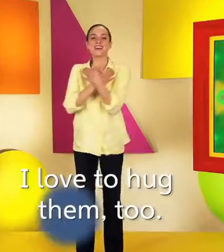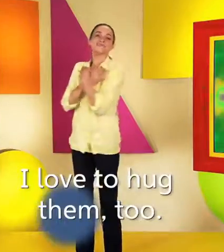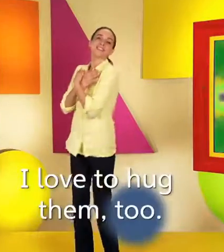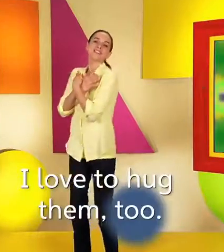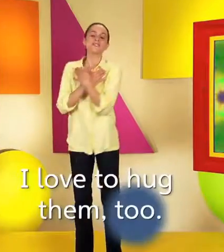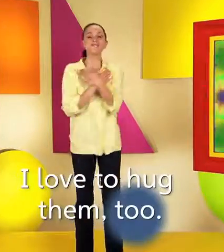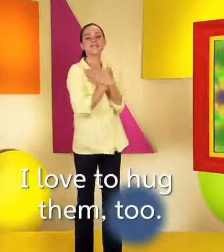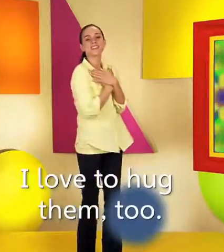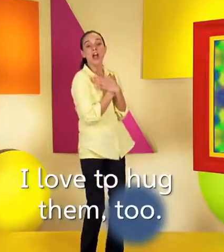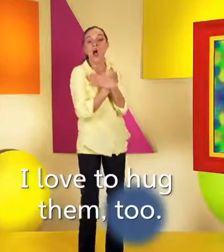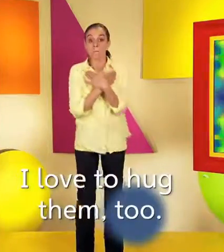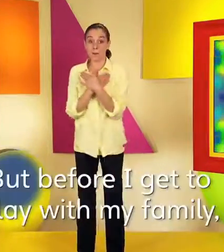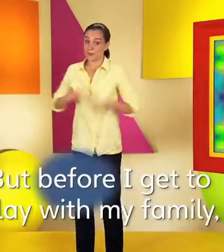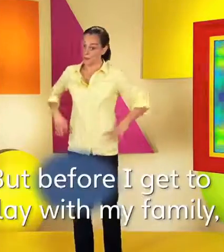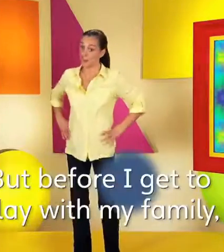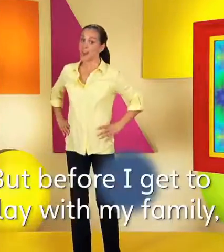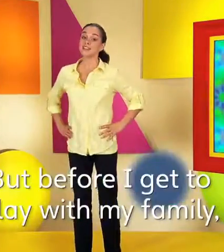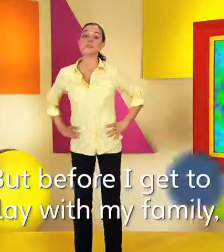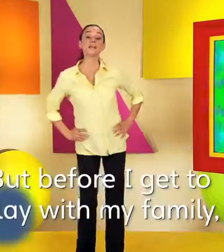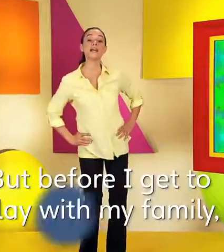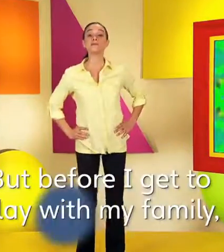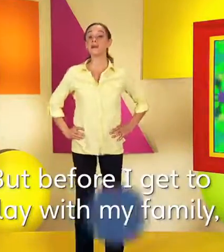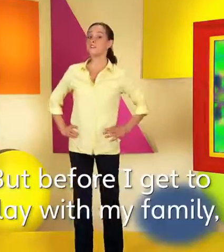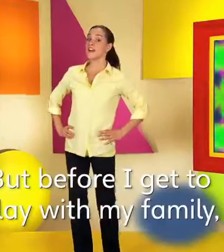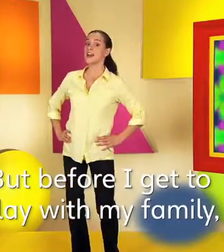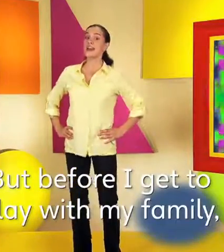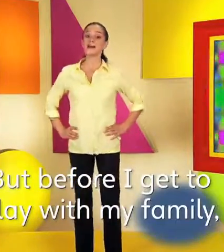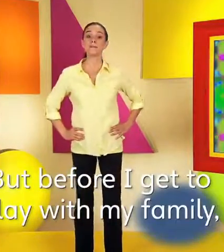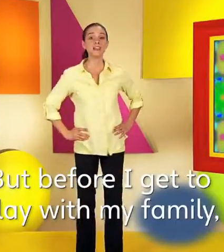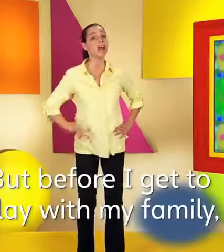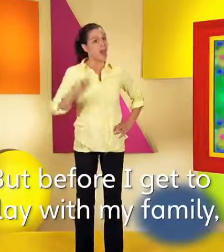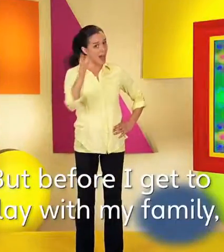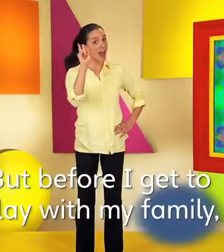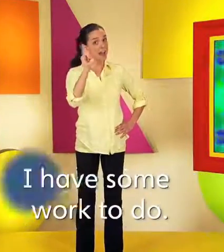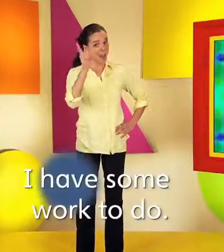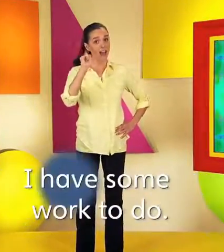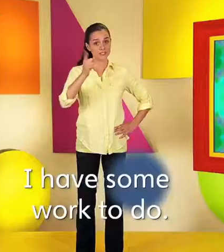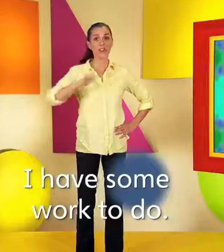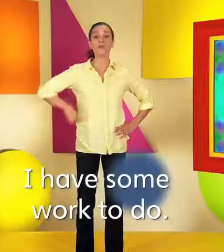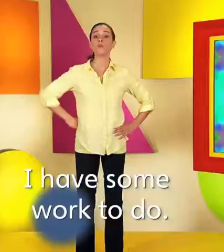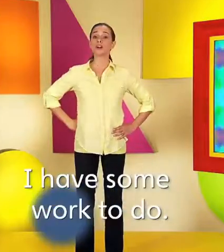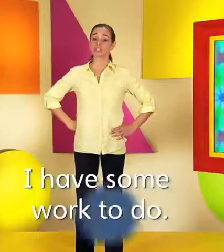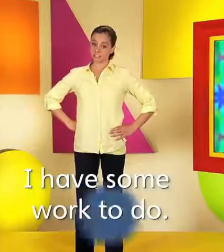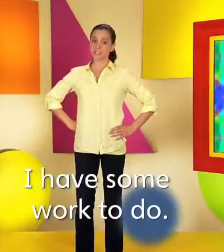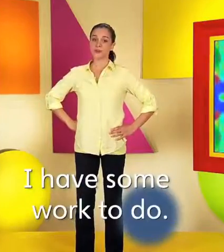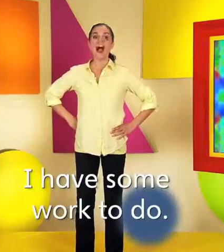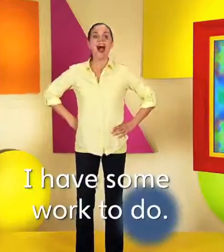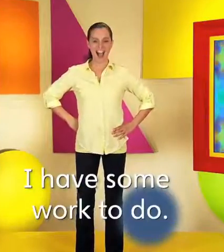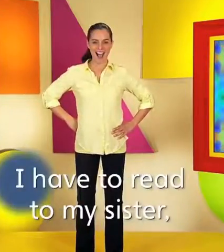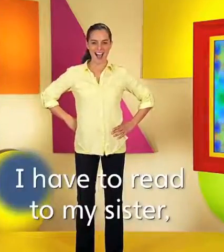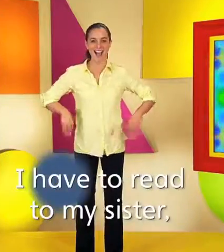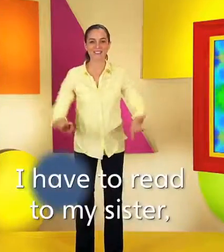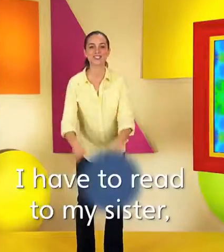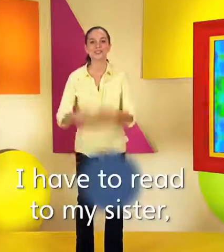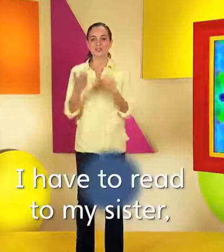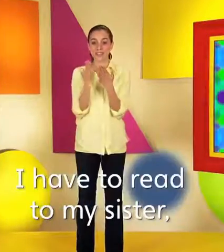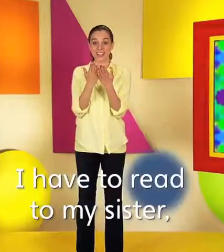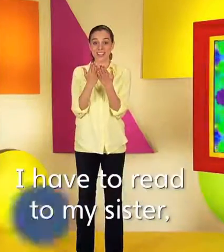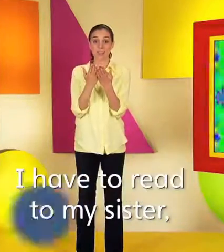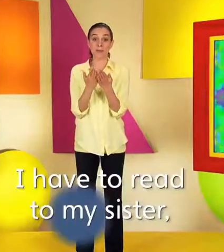them too But before I get to play with my family I have some work to do I have to read to